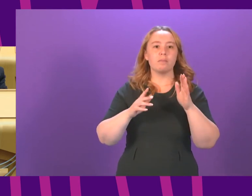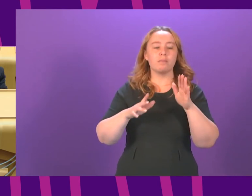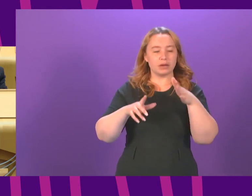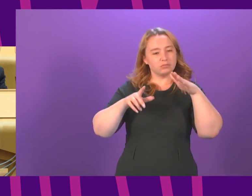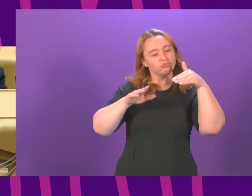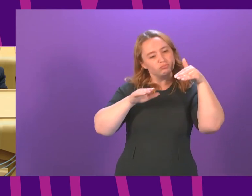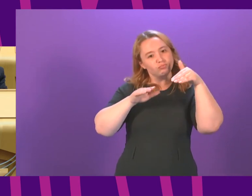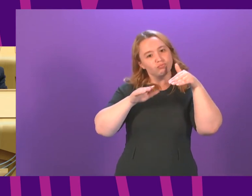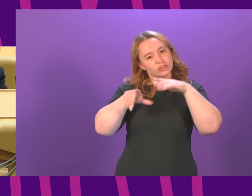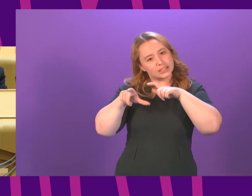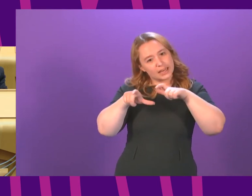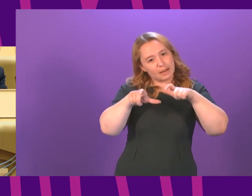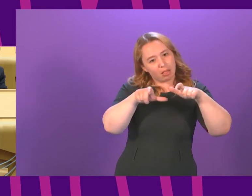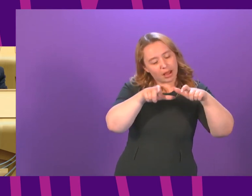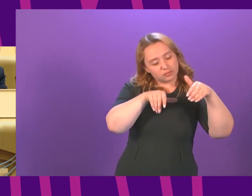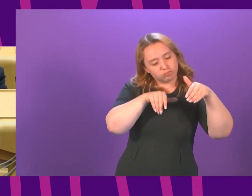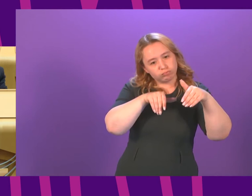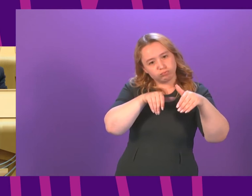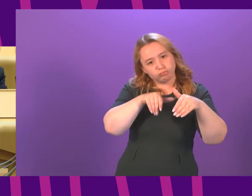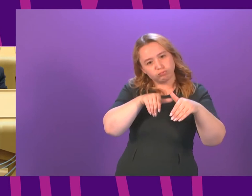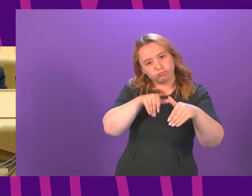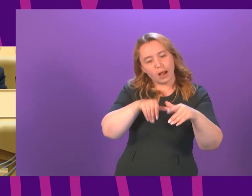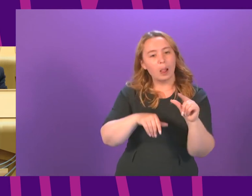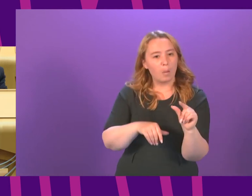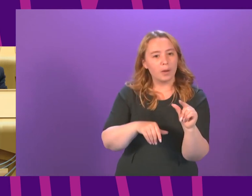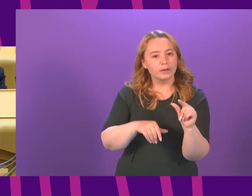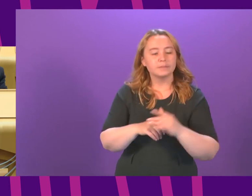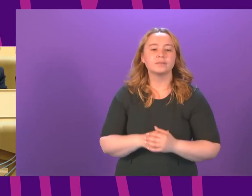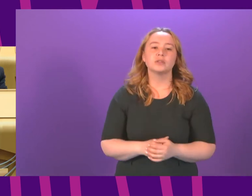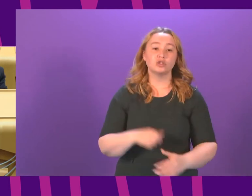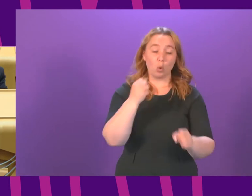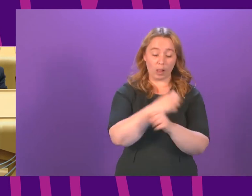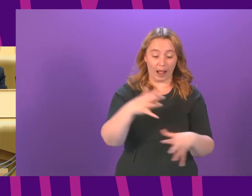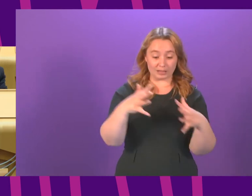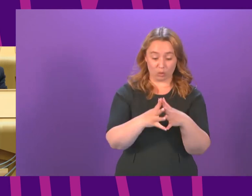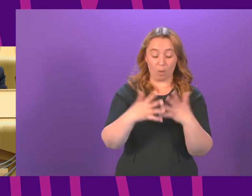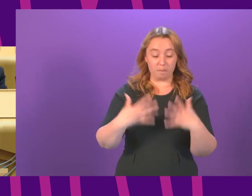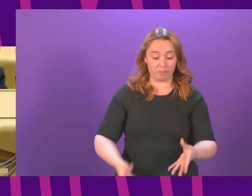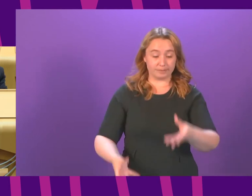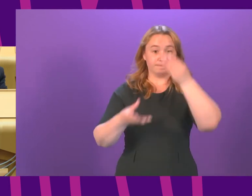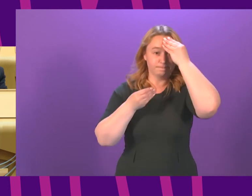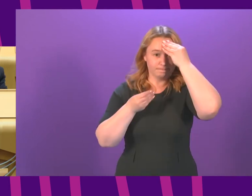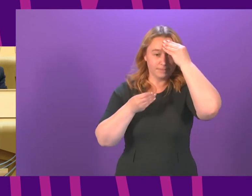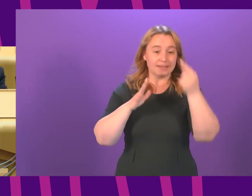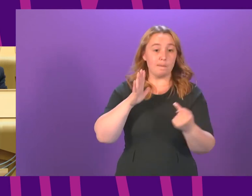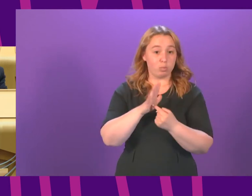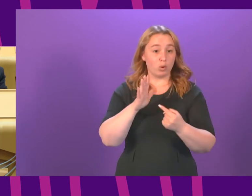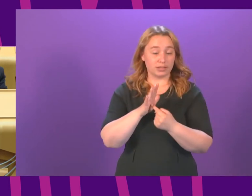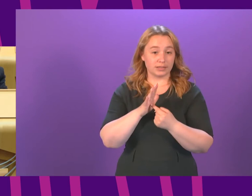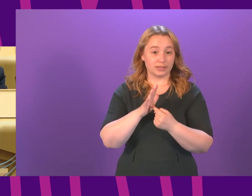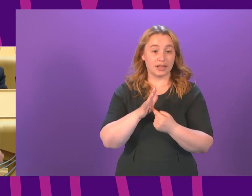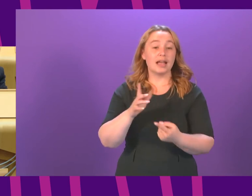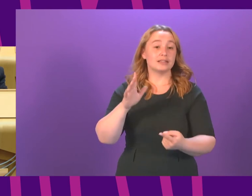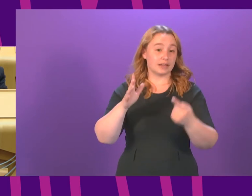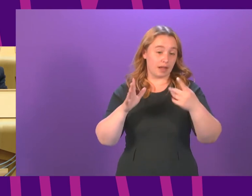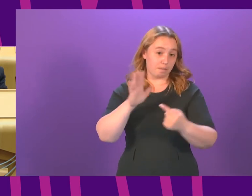stabilise and now start to decline so the lessons in Glasgow are important and it is important that they can be